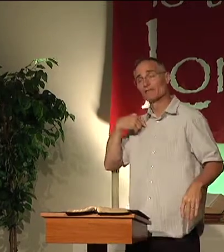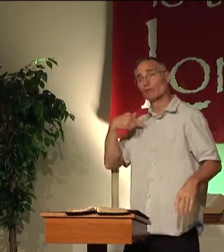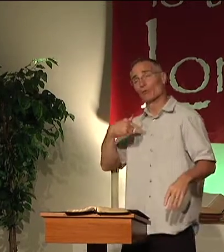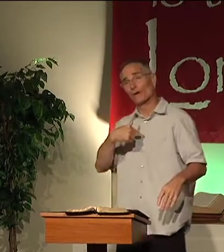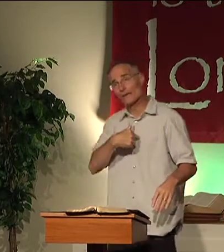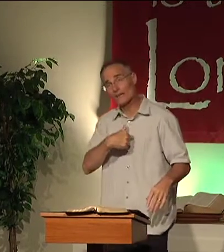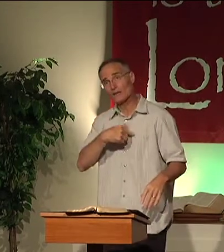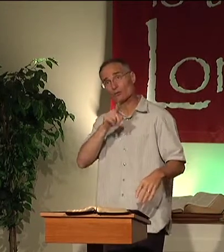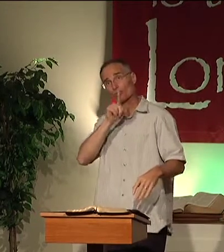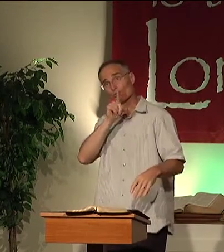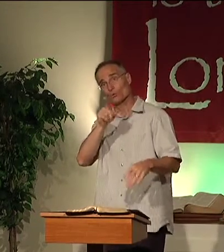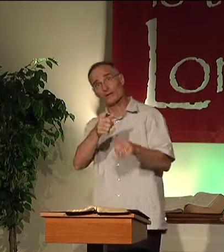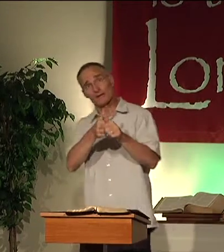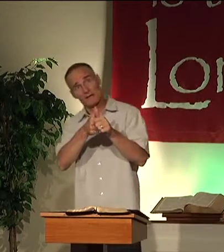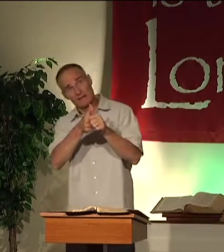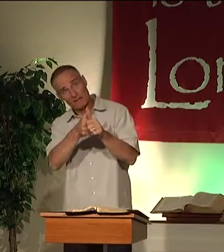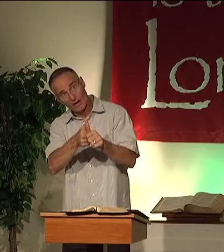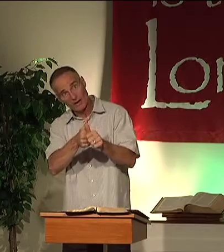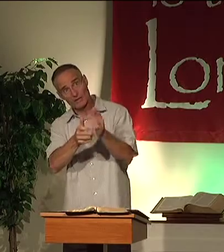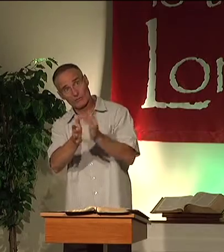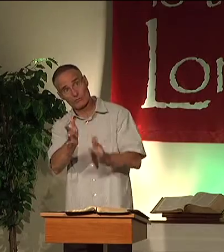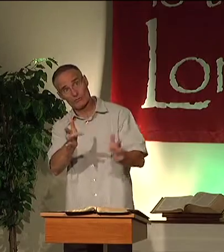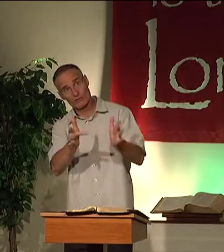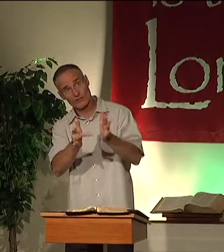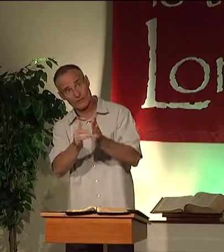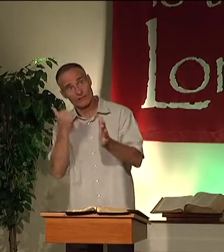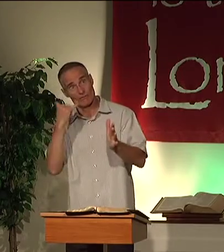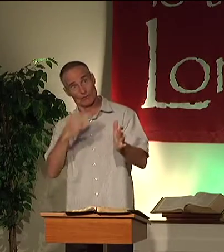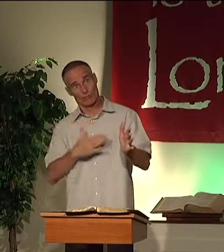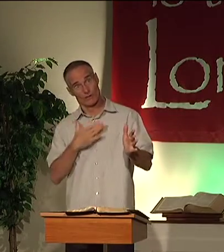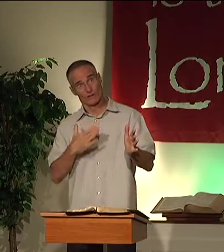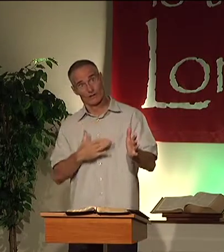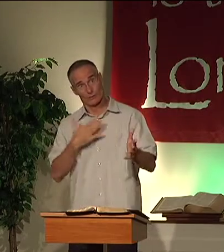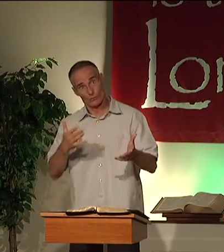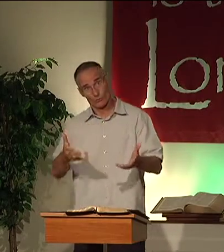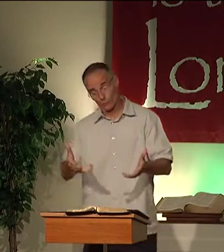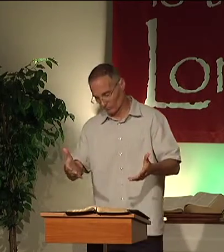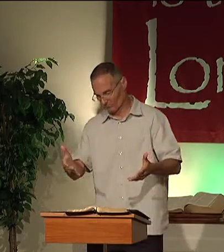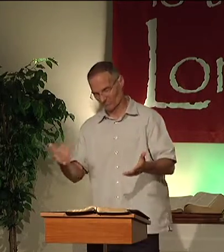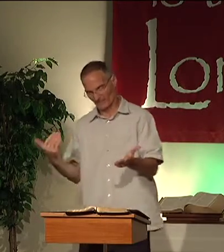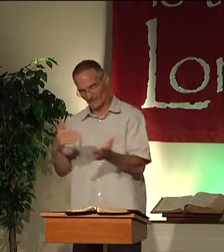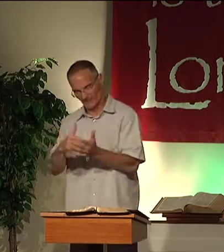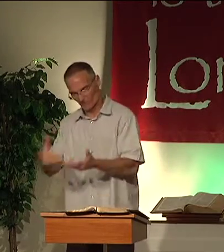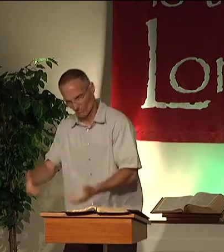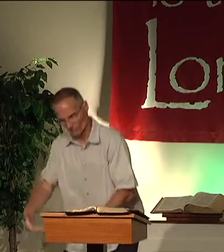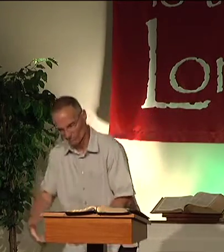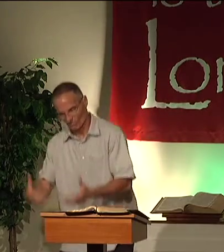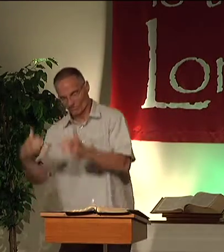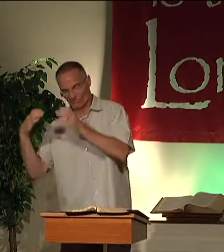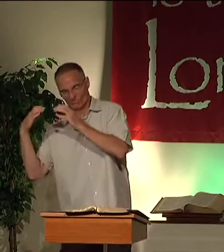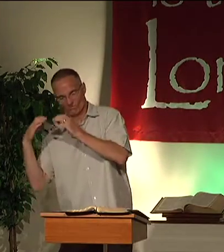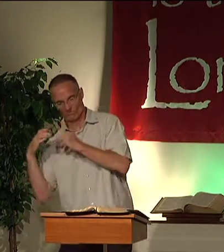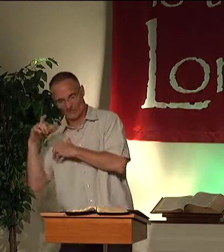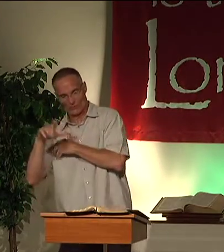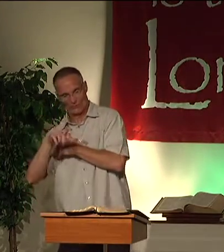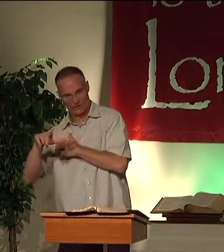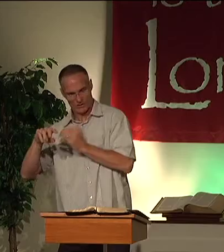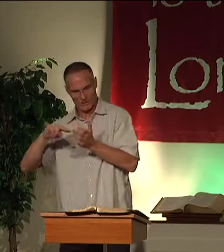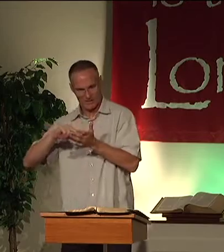Because if we really follow Jesus, if we are willing to take